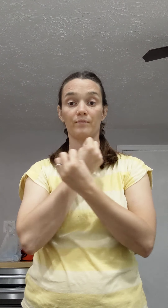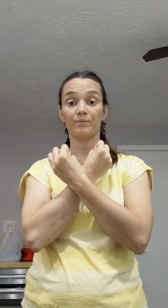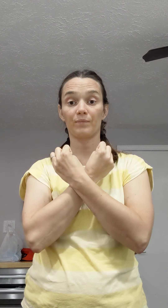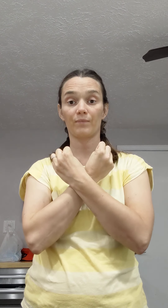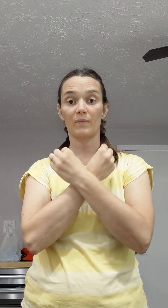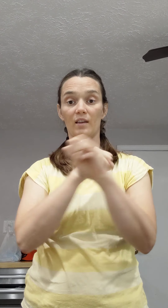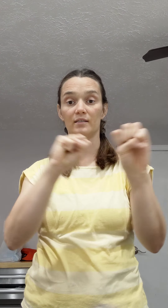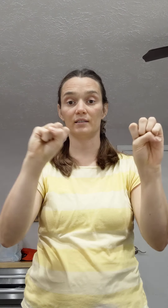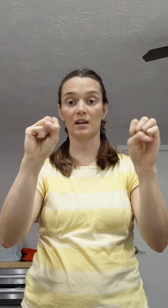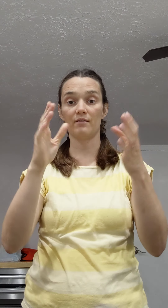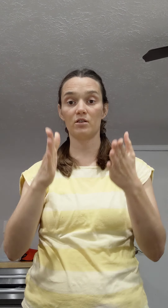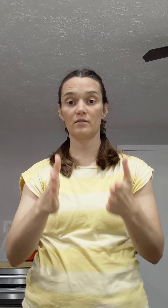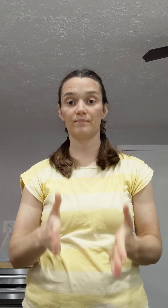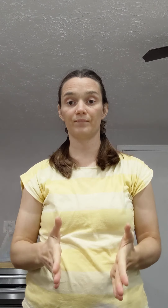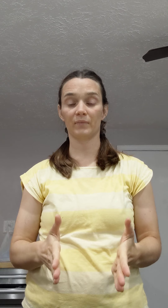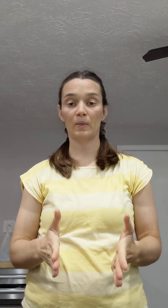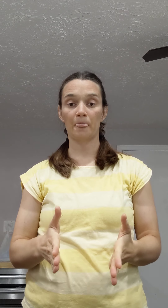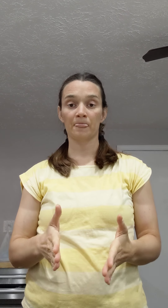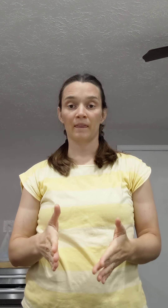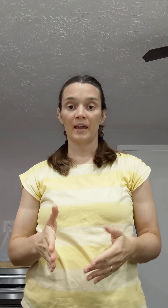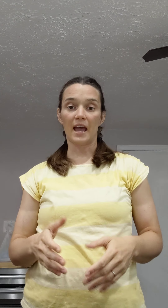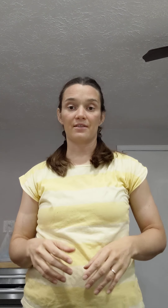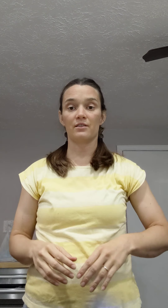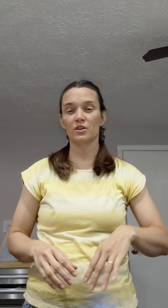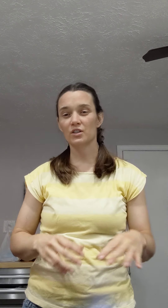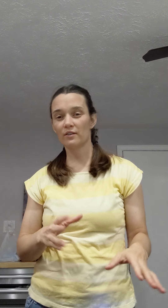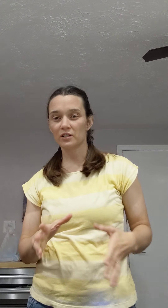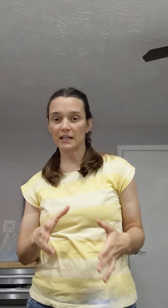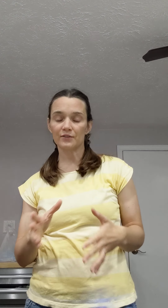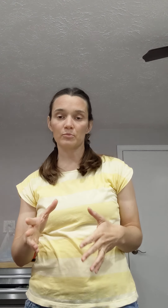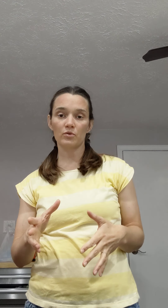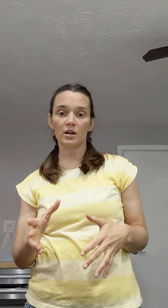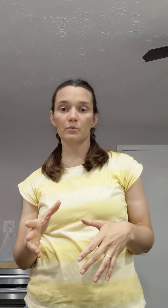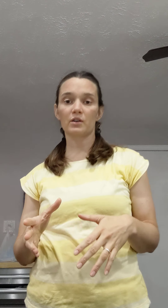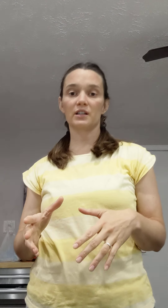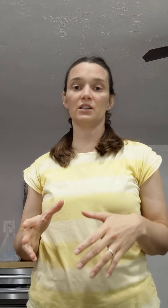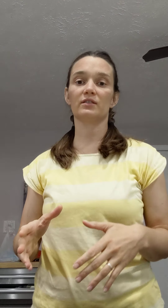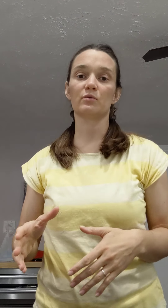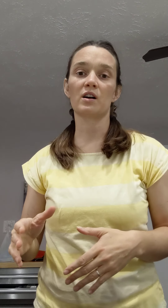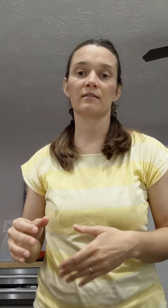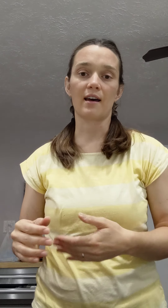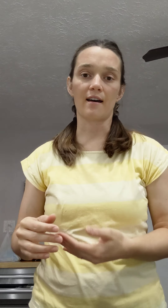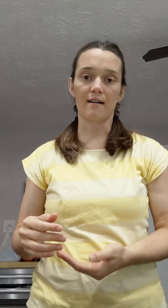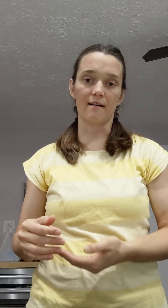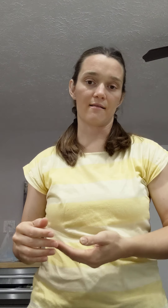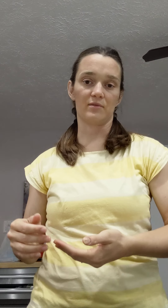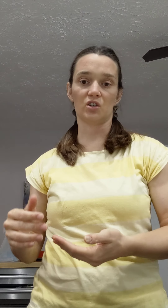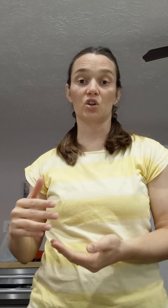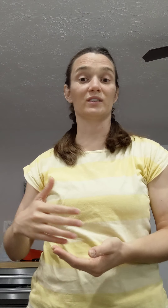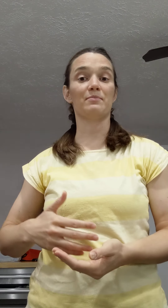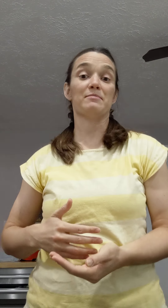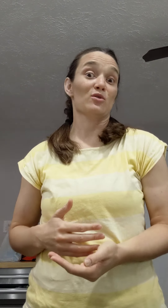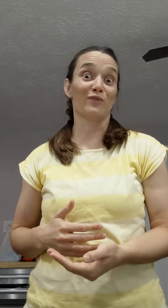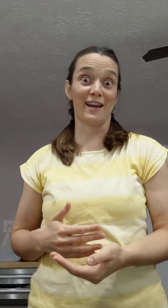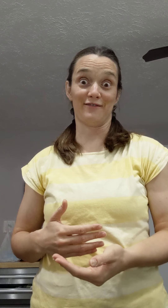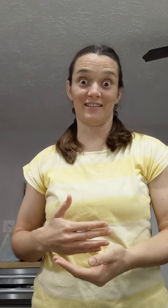Savior. And then there are two different signs for born. We're going to use the one that shows the baby arriving.